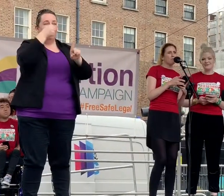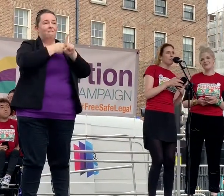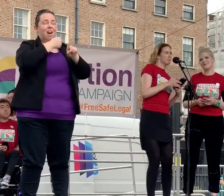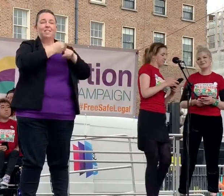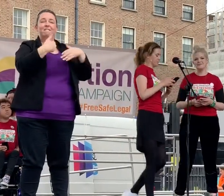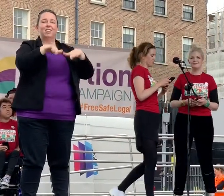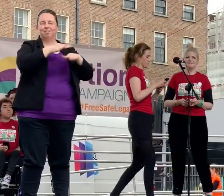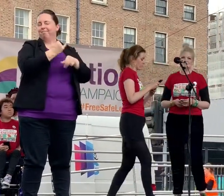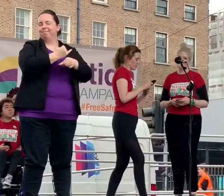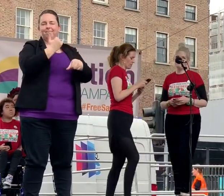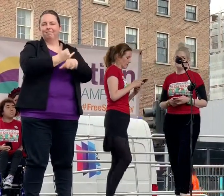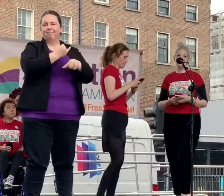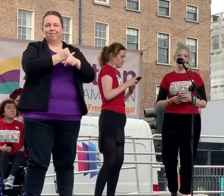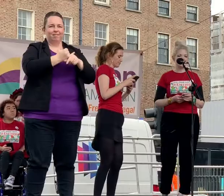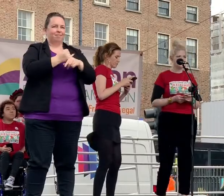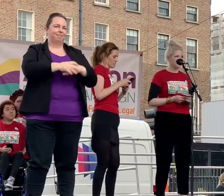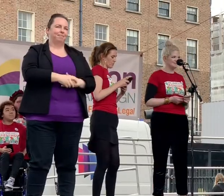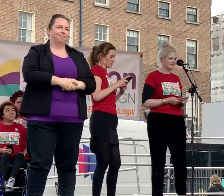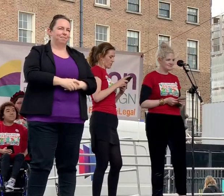from over.